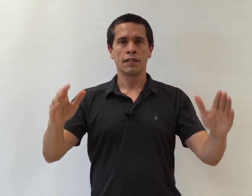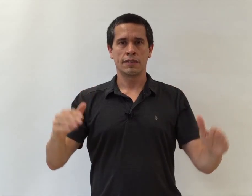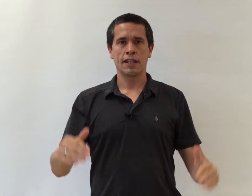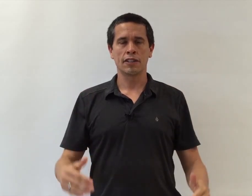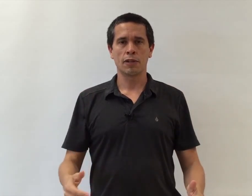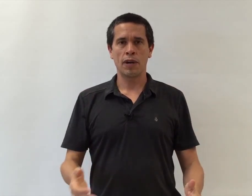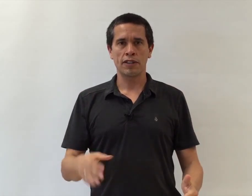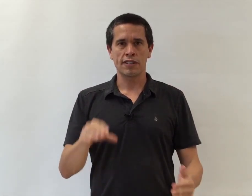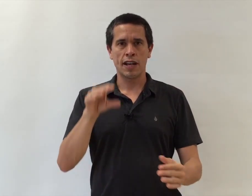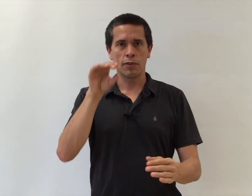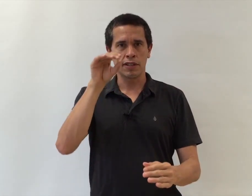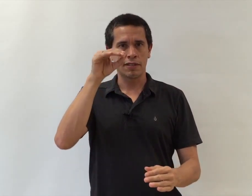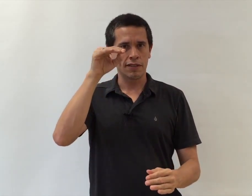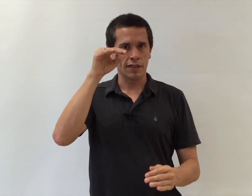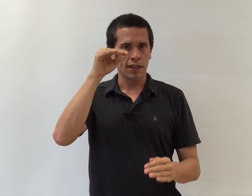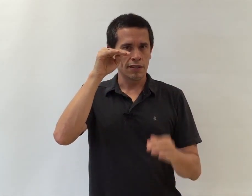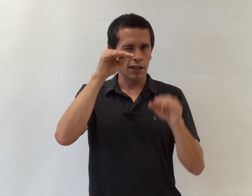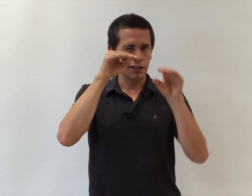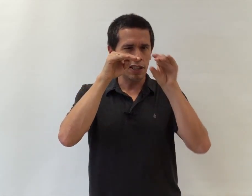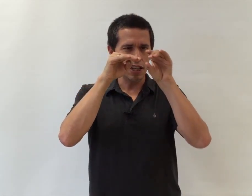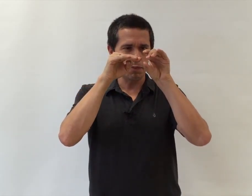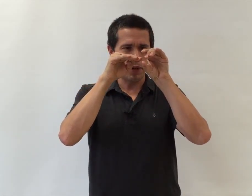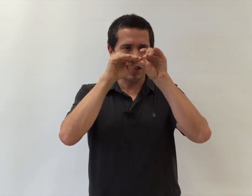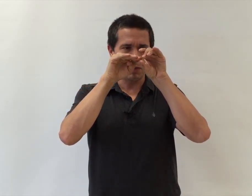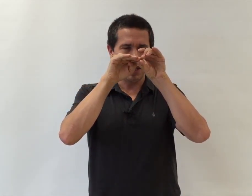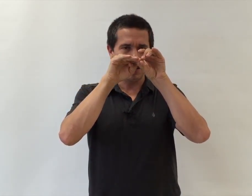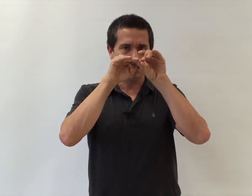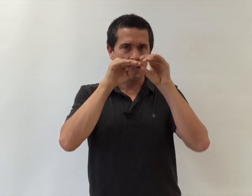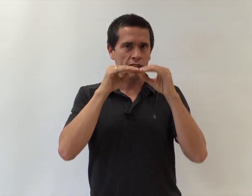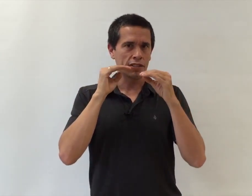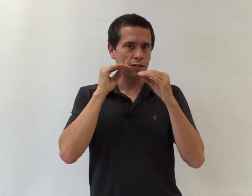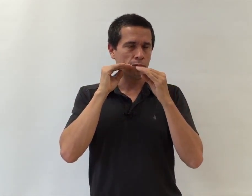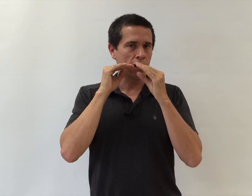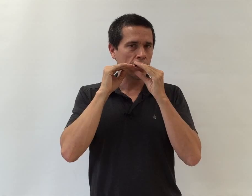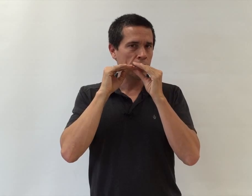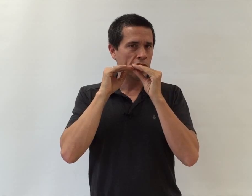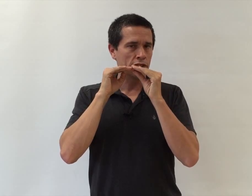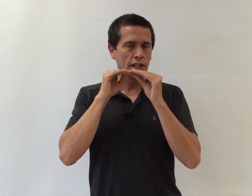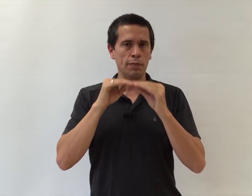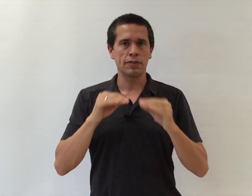Take another breath this time with the tongue just barely behind your teeth and just barely behind your lips.